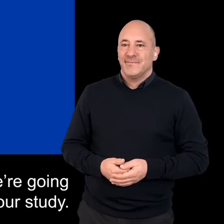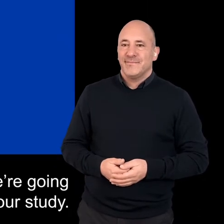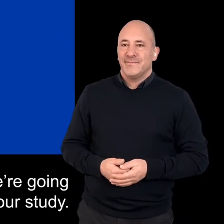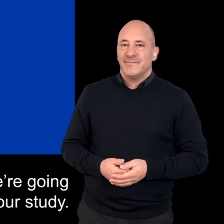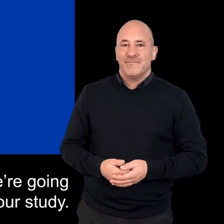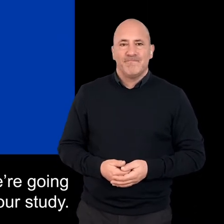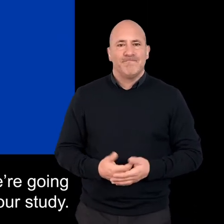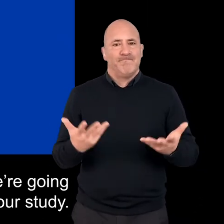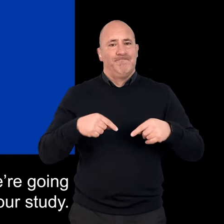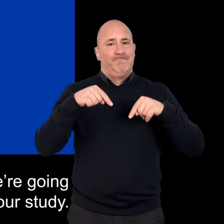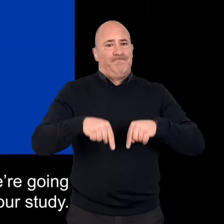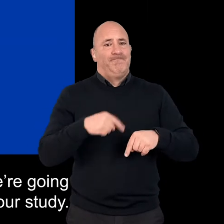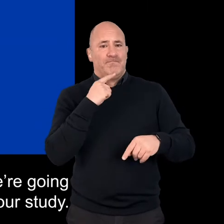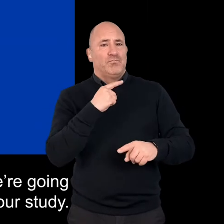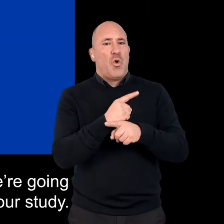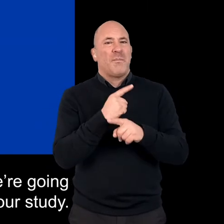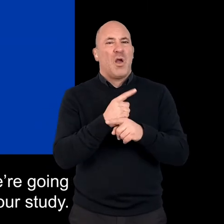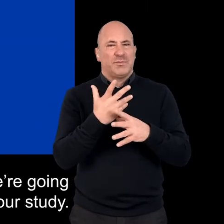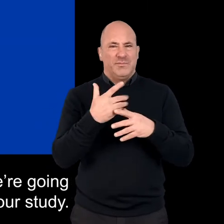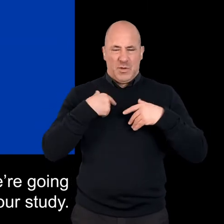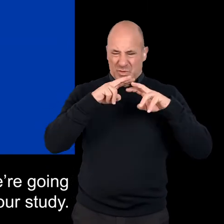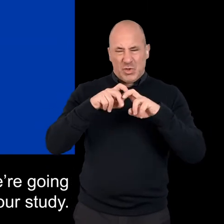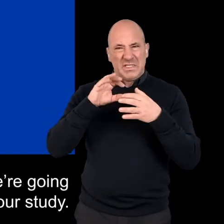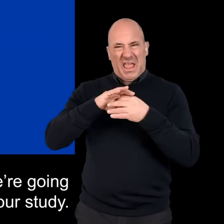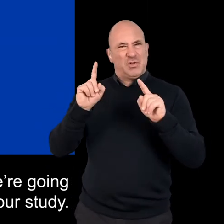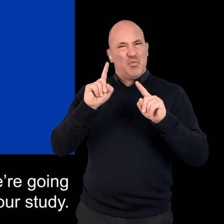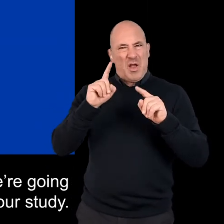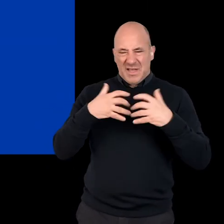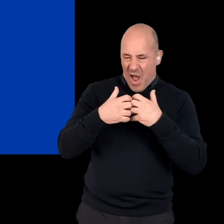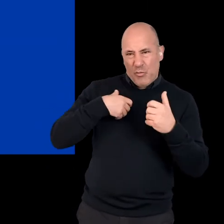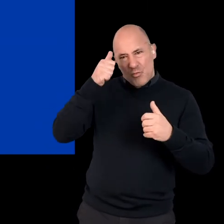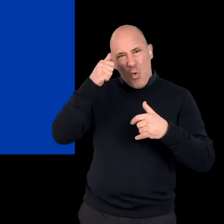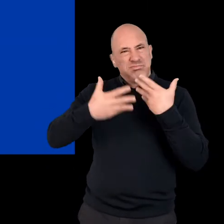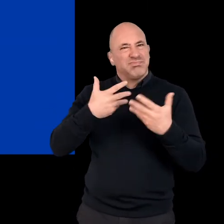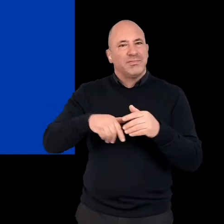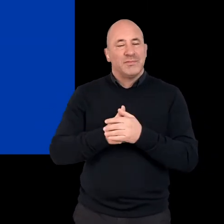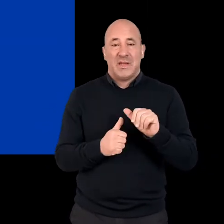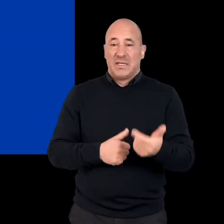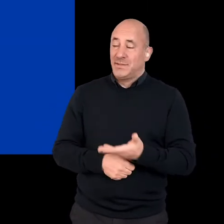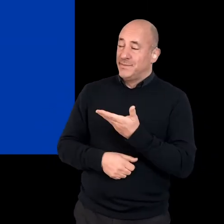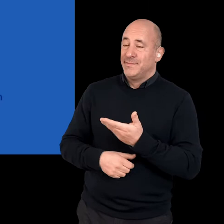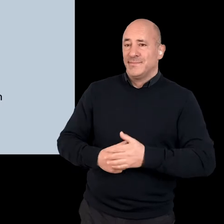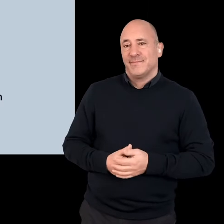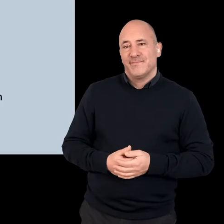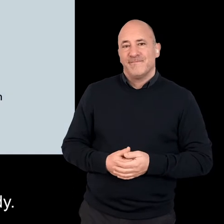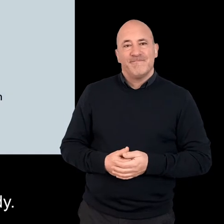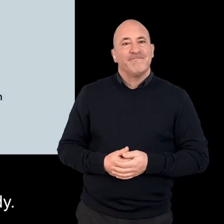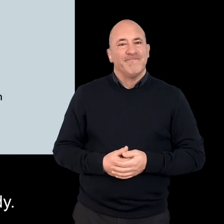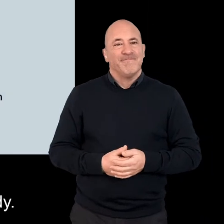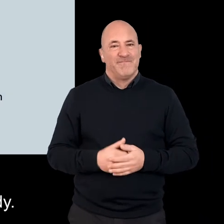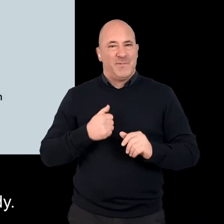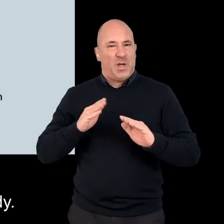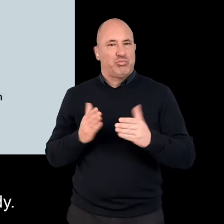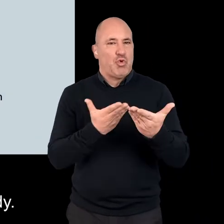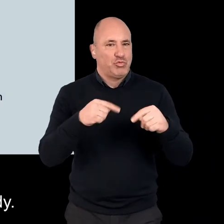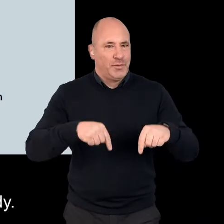In this next section of the webinar we're going to cover some of the background to our study. Next slide please. A